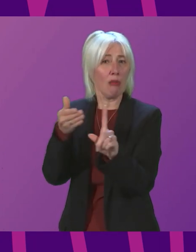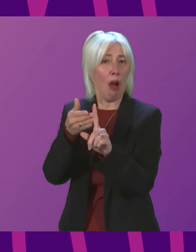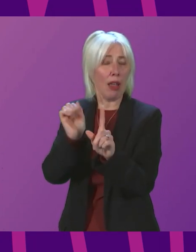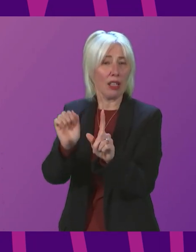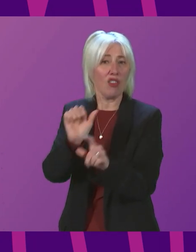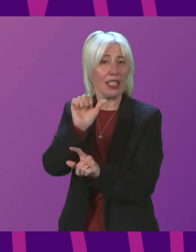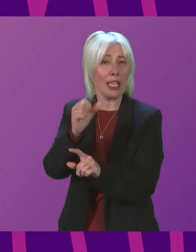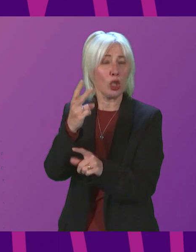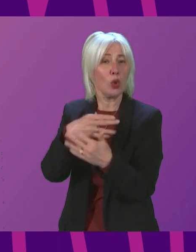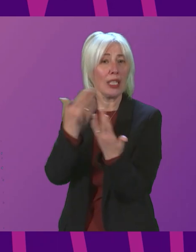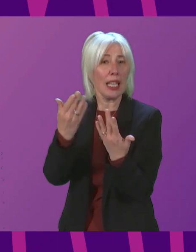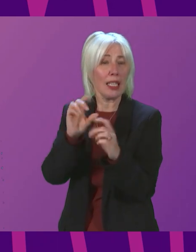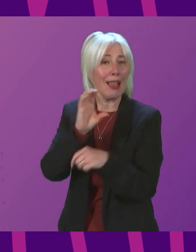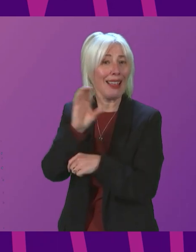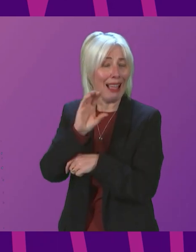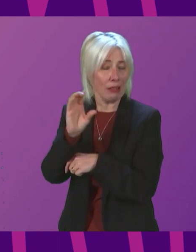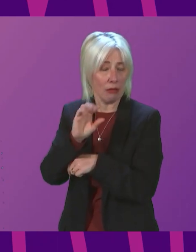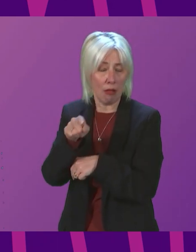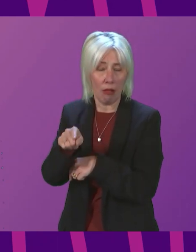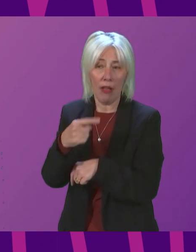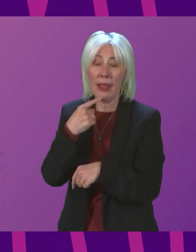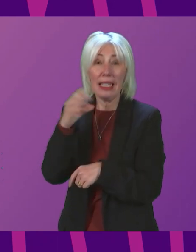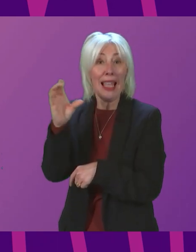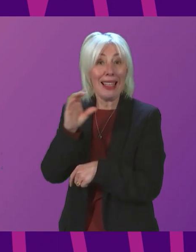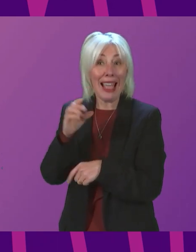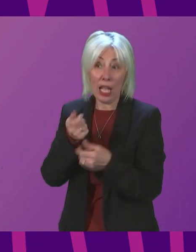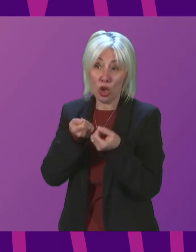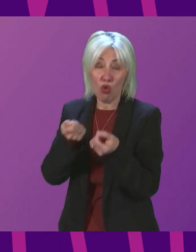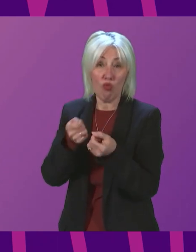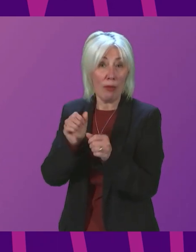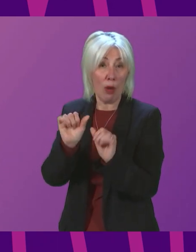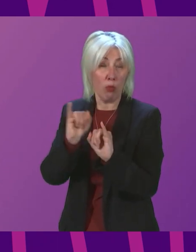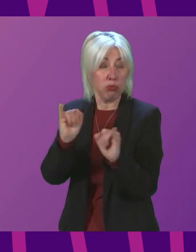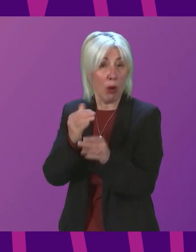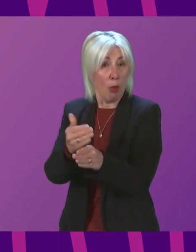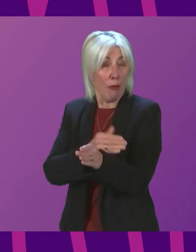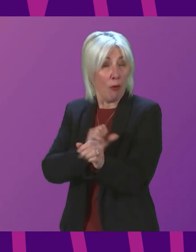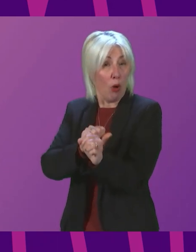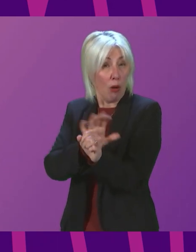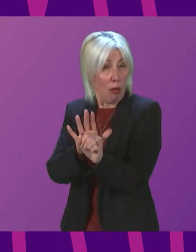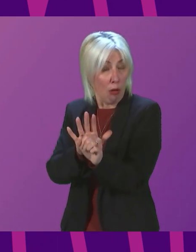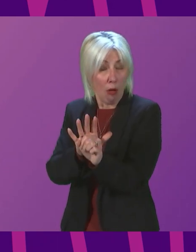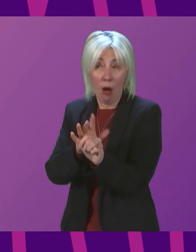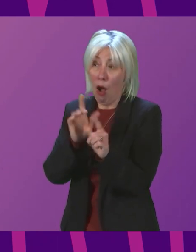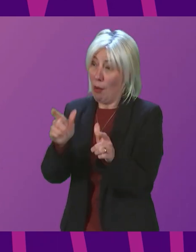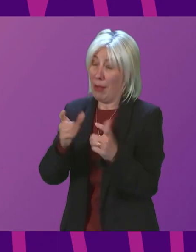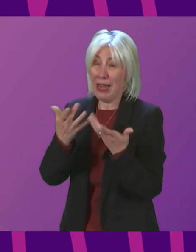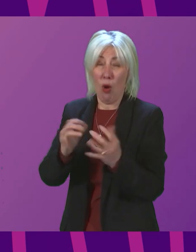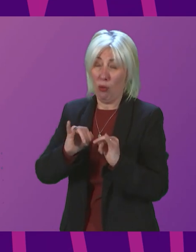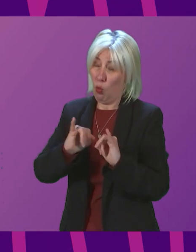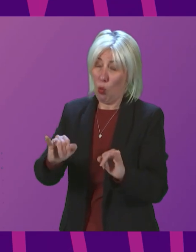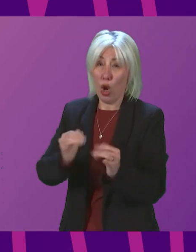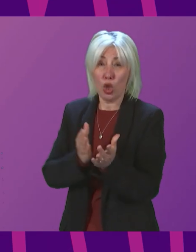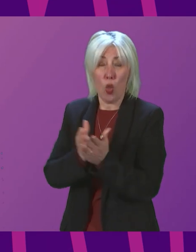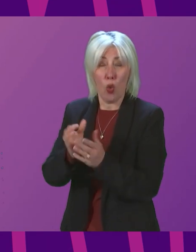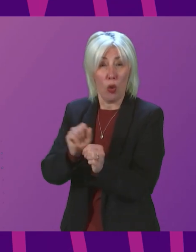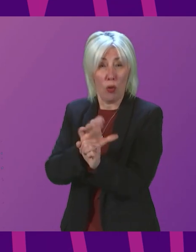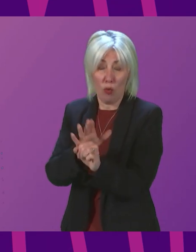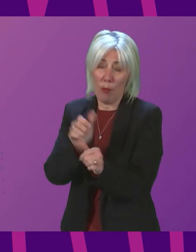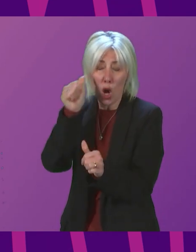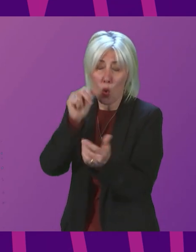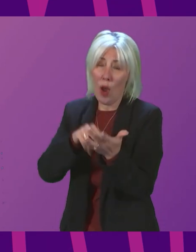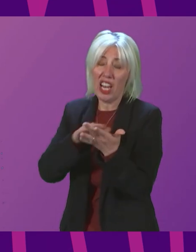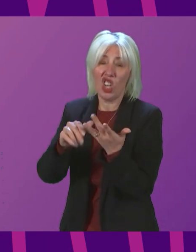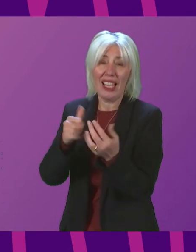the cancer care system was struggling pre-pandemic and is now failing to cope despite the herculean efforts of NHS staff. So, my